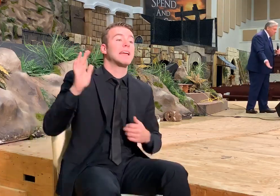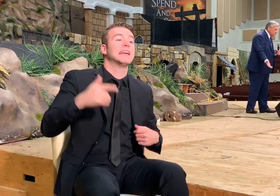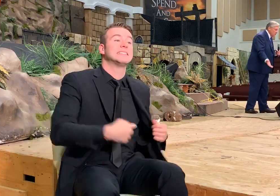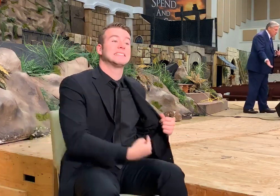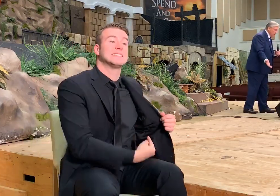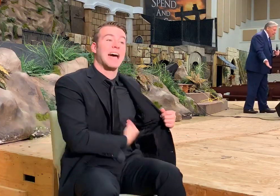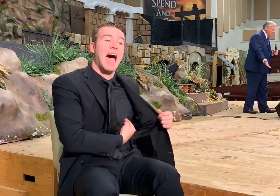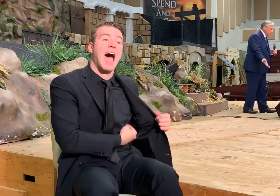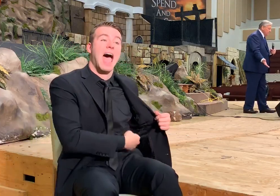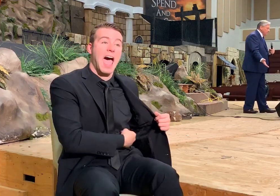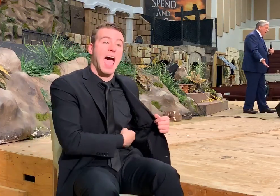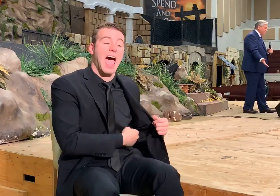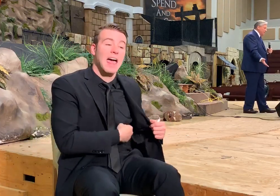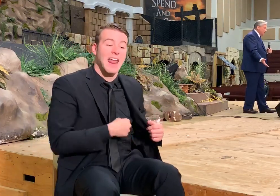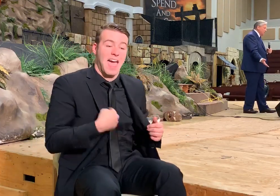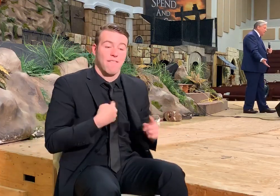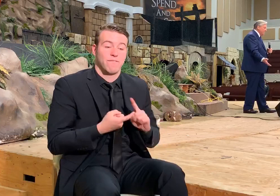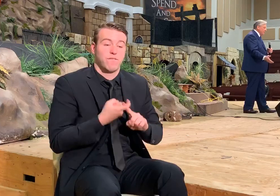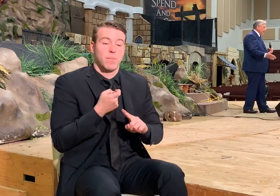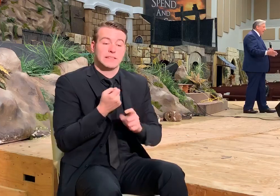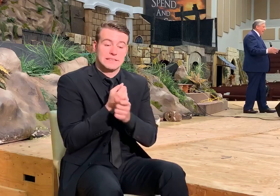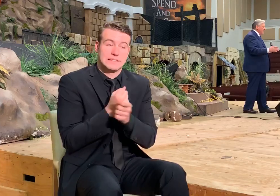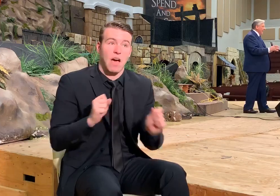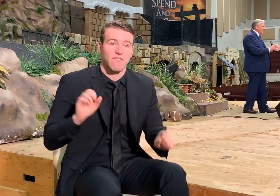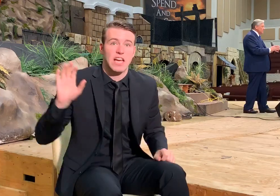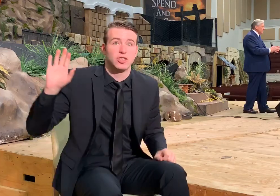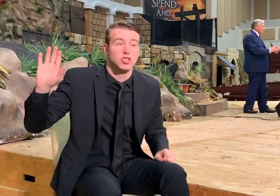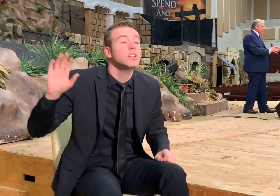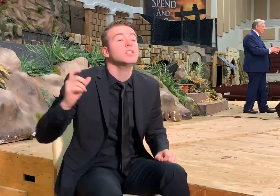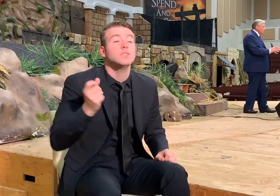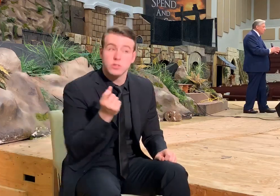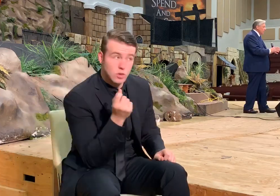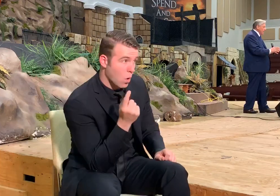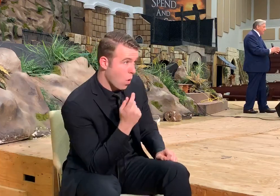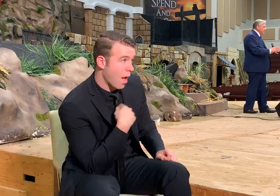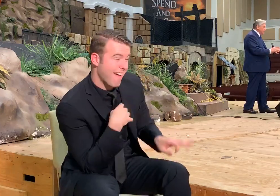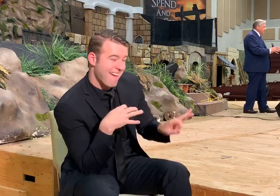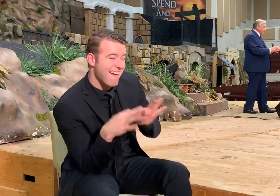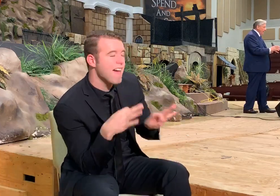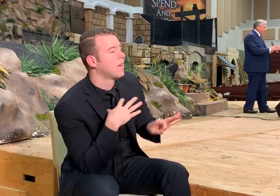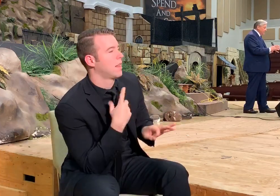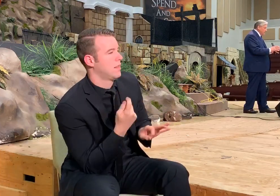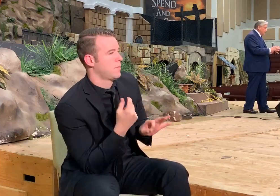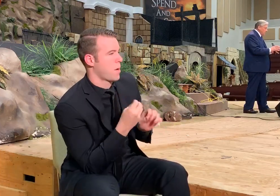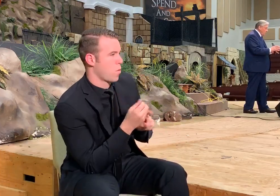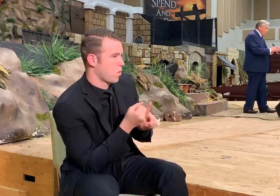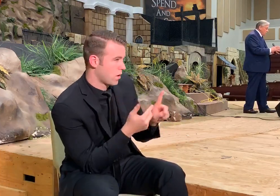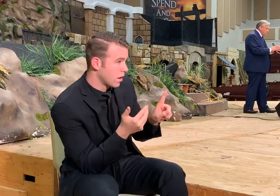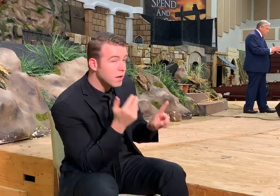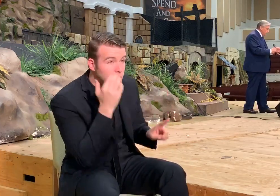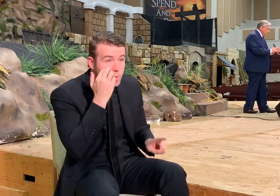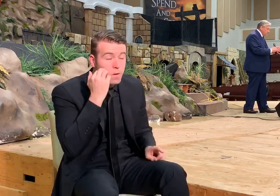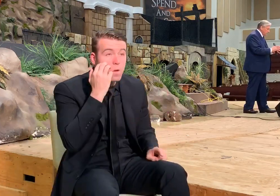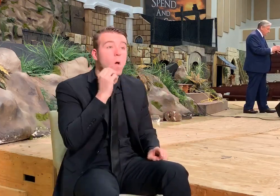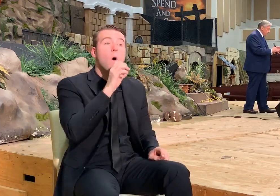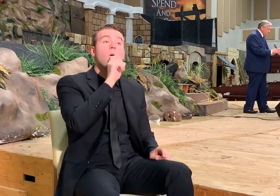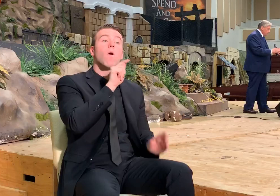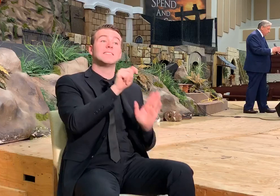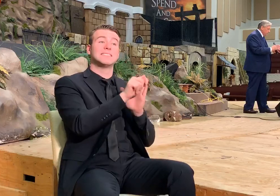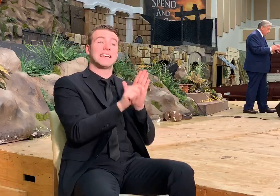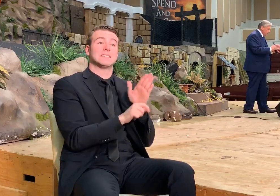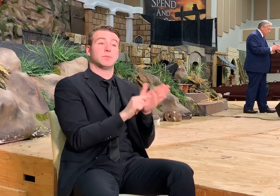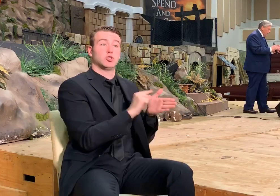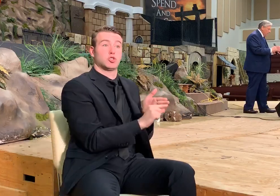comes the elements of salvation. Now here's the thing I want you to get that this Old Testament